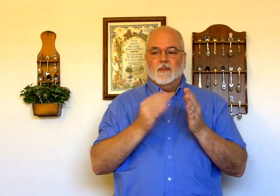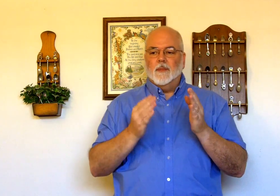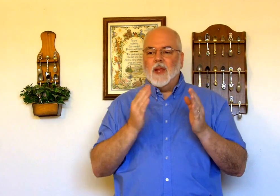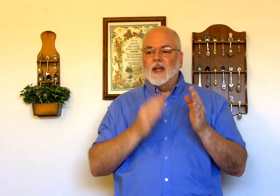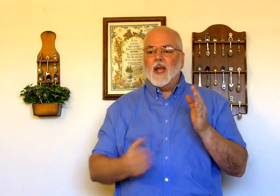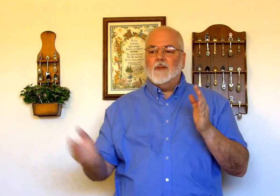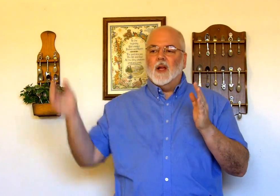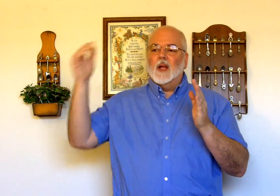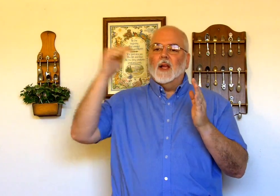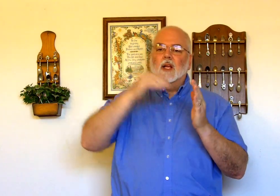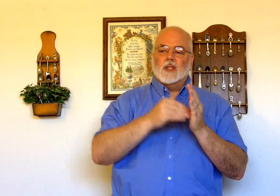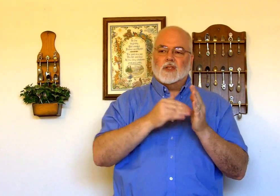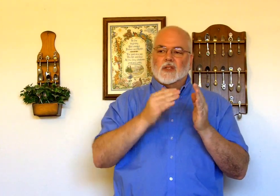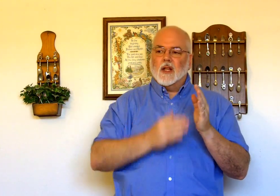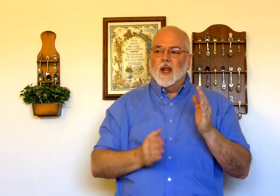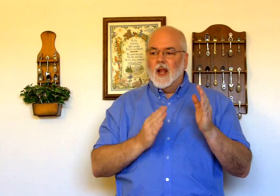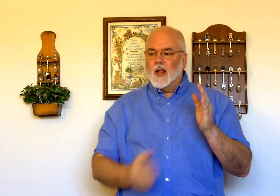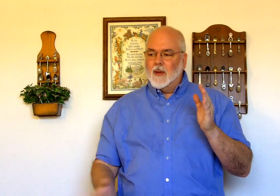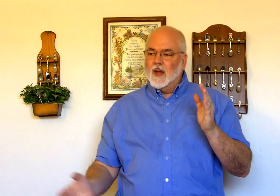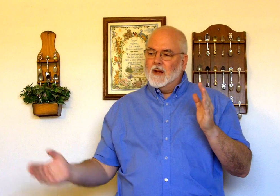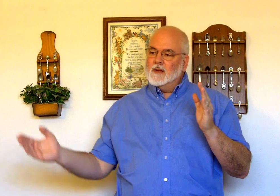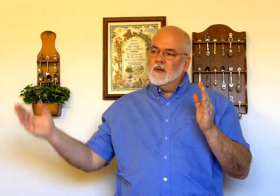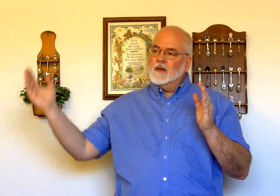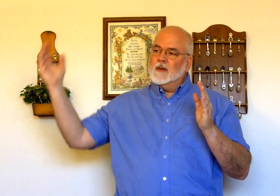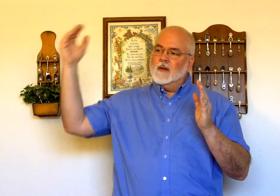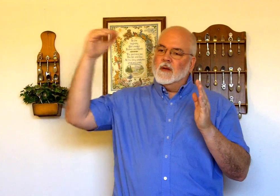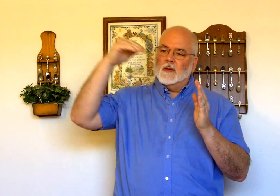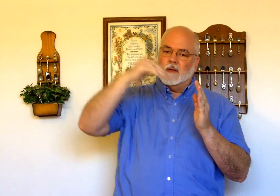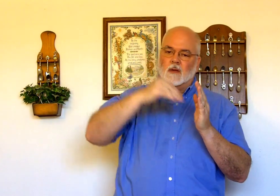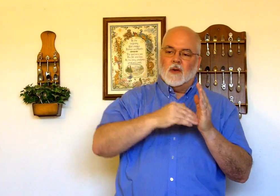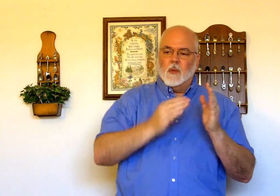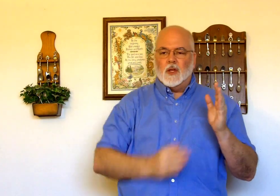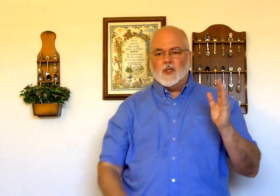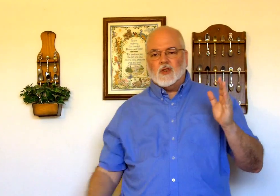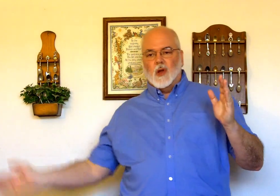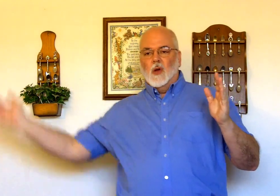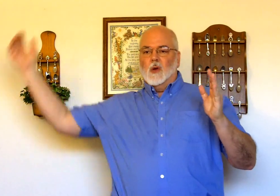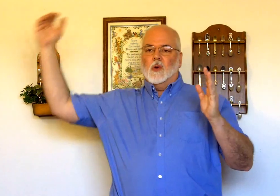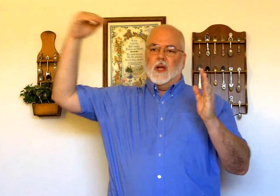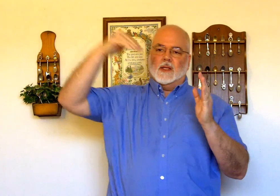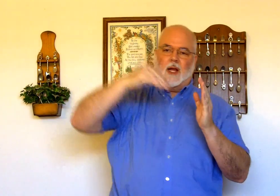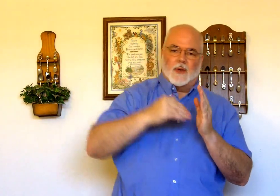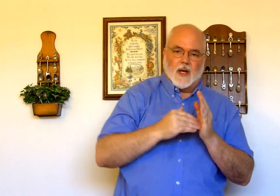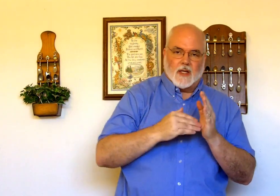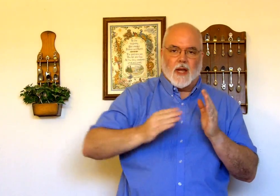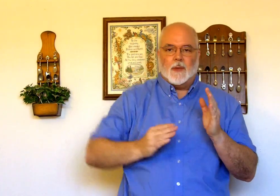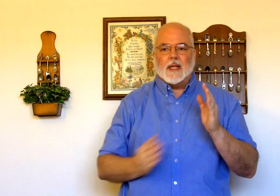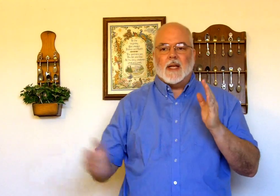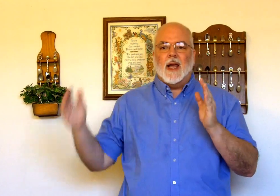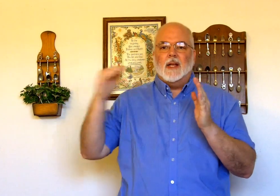it's kind of a coming in don't be so exaggerated as that but that's kind of